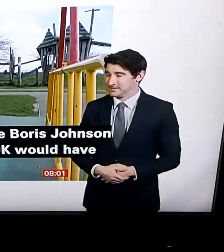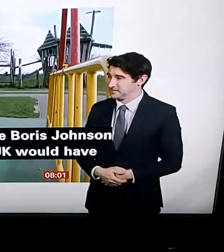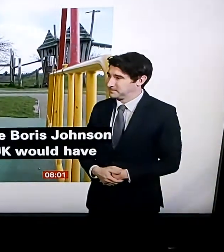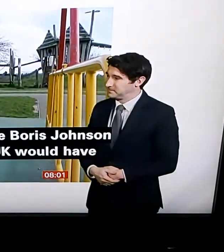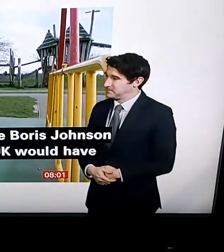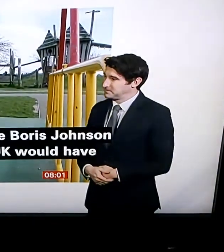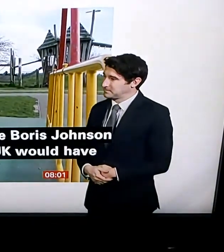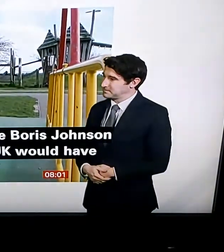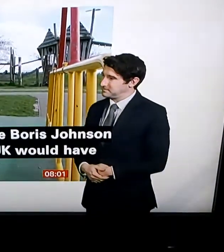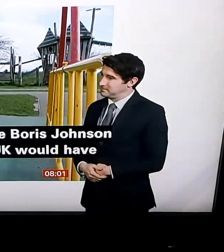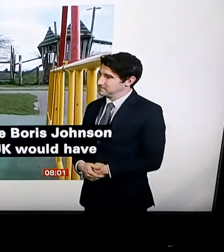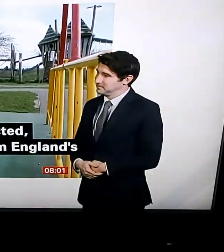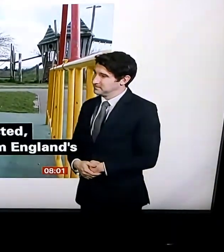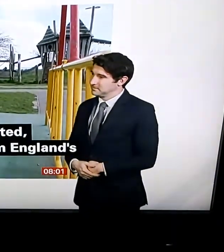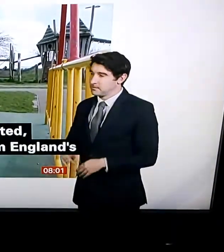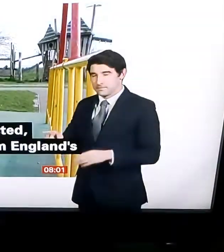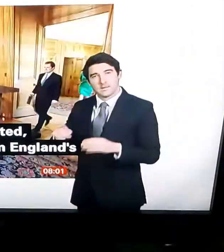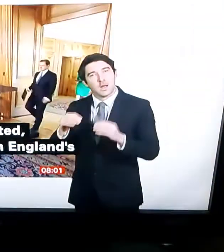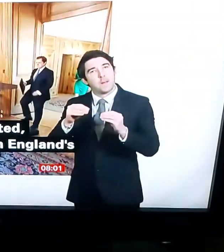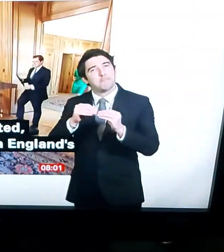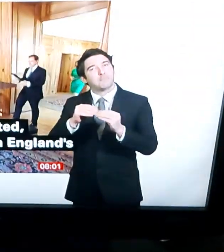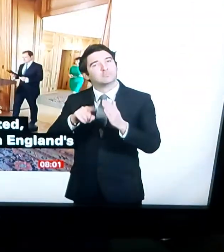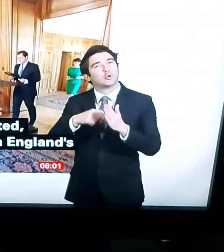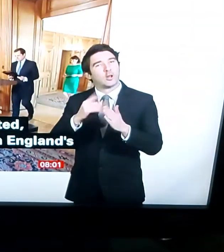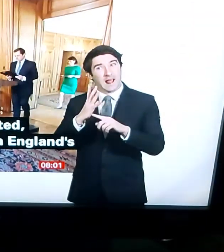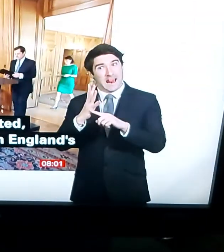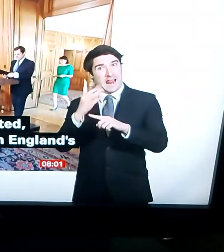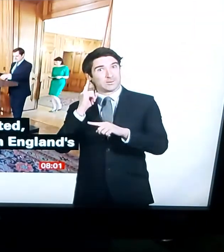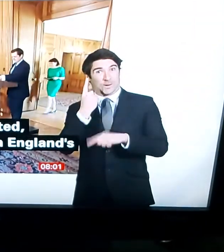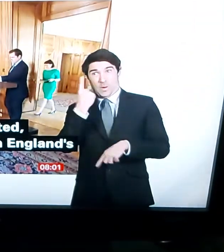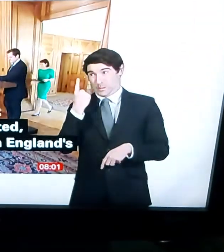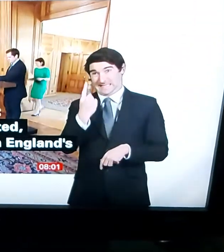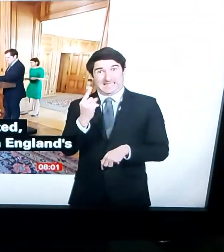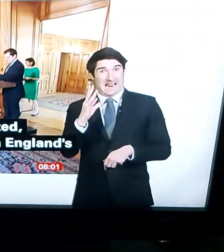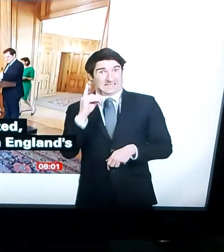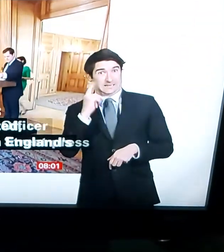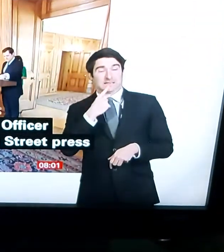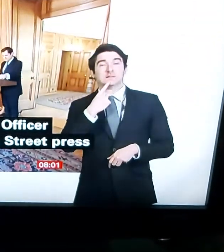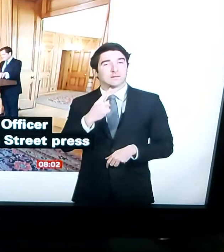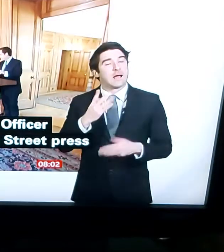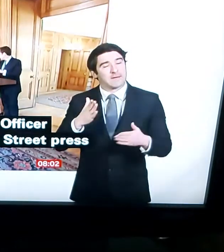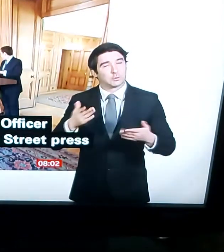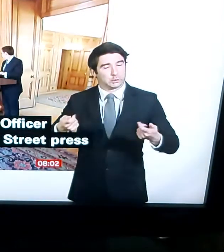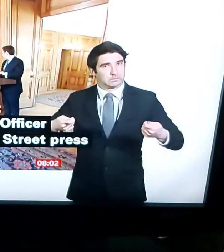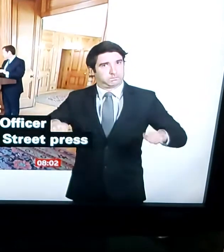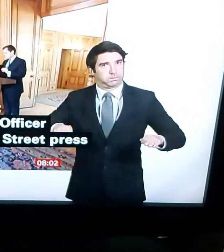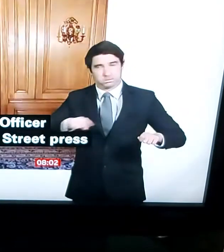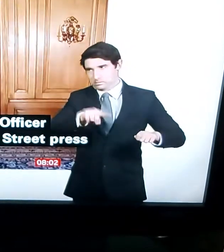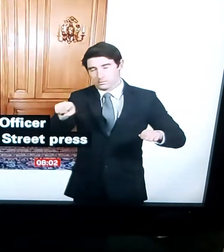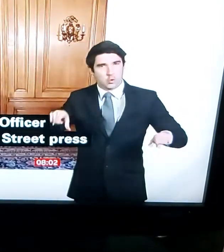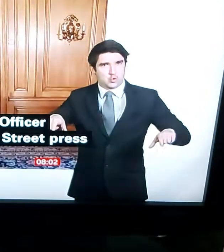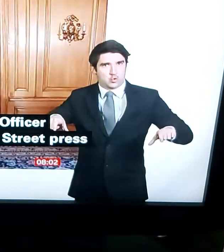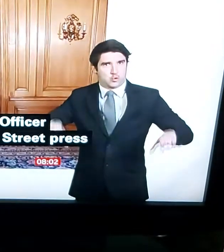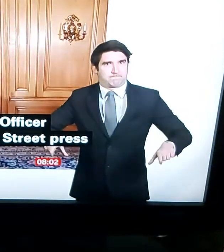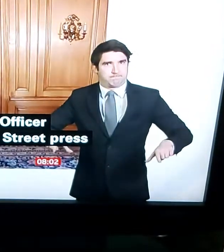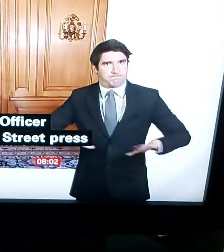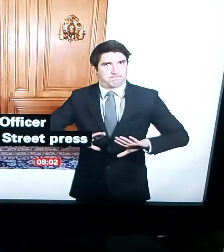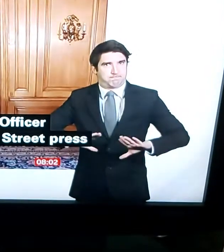to be severely restricted. But the message from England's deputy chief medical officer at Sunday's Downing Street press briefing